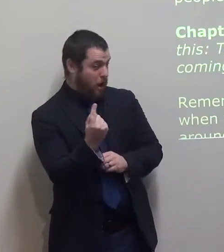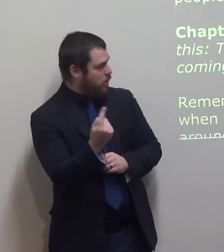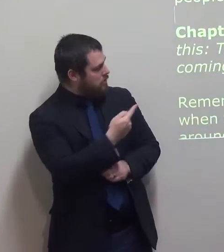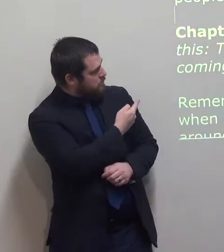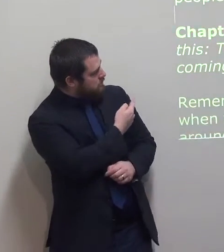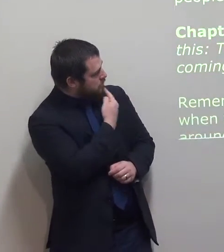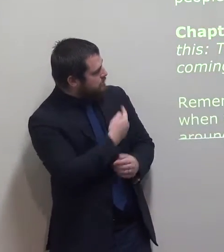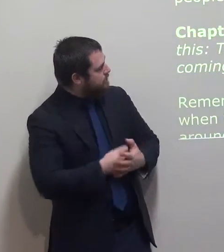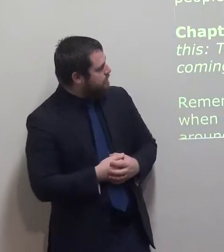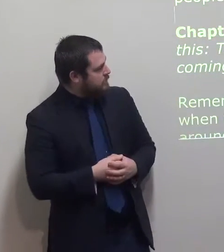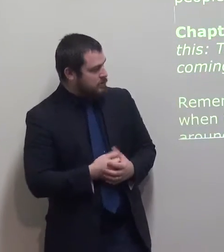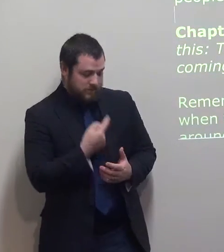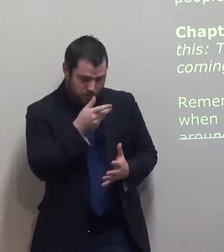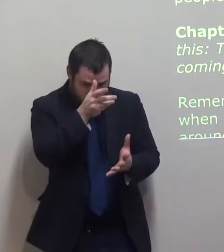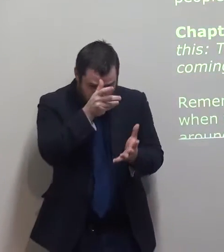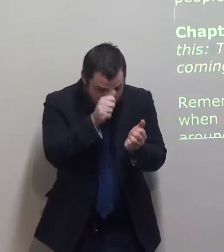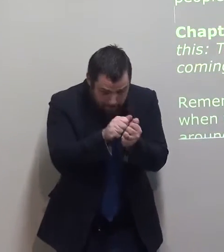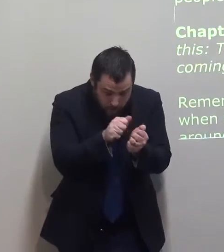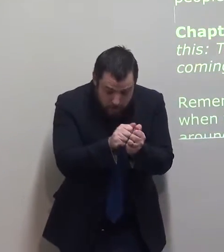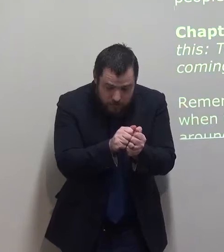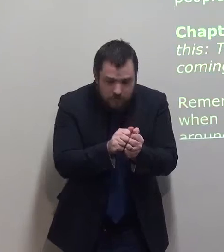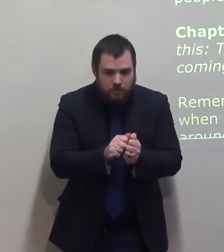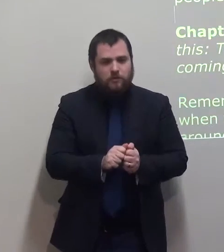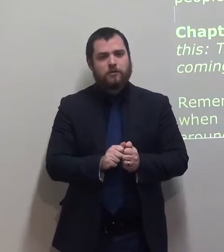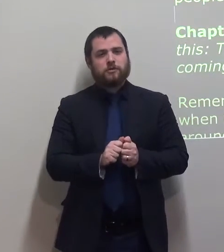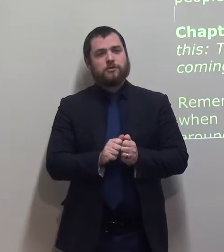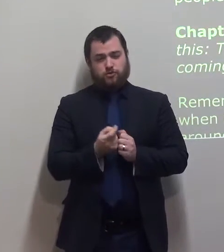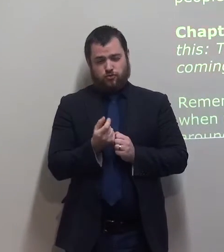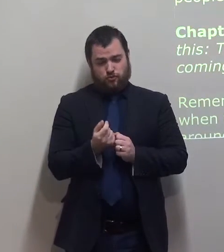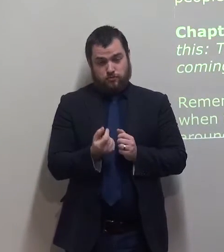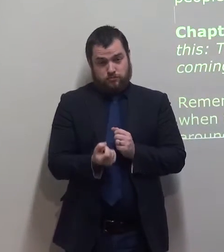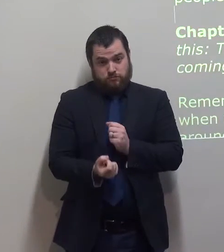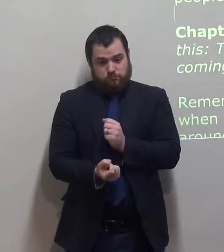Remember this, there are some terrible times coming from the last days.